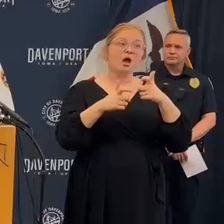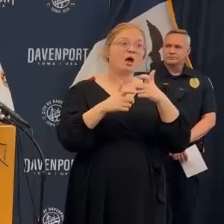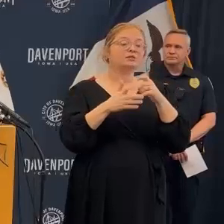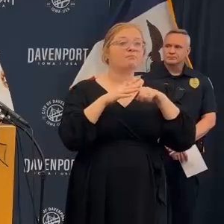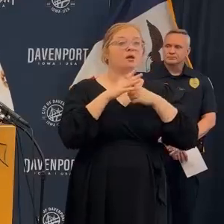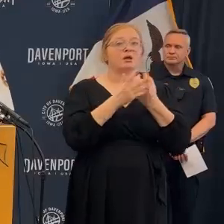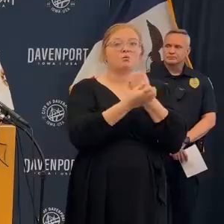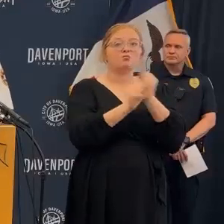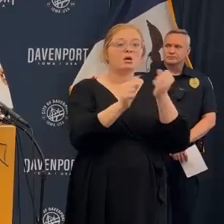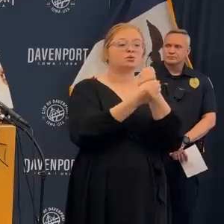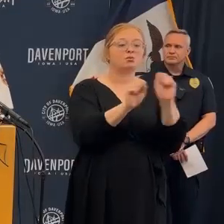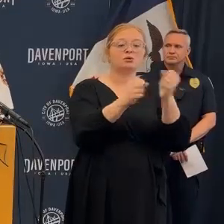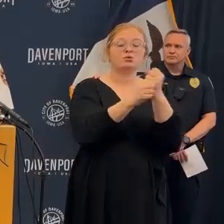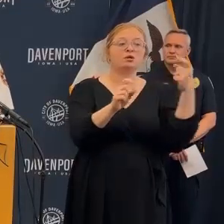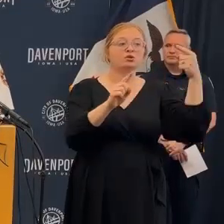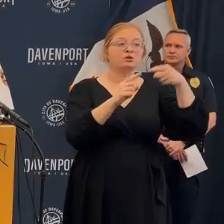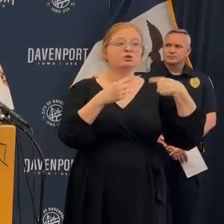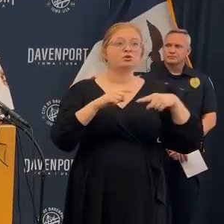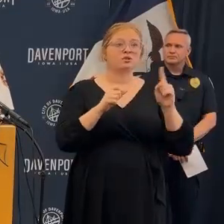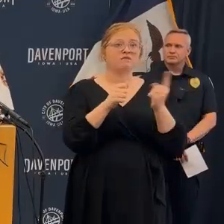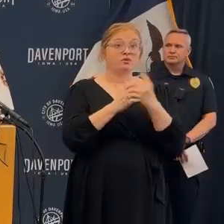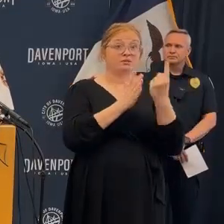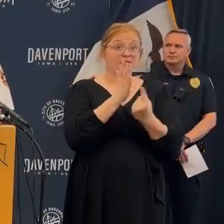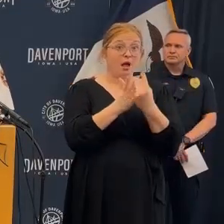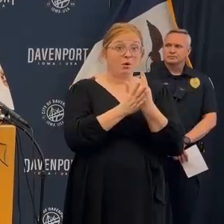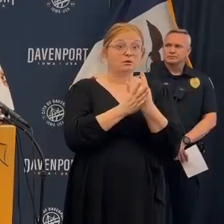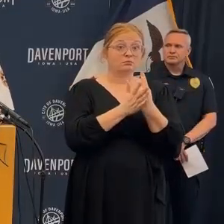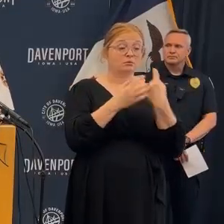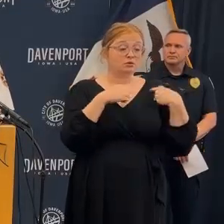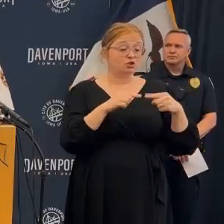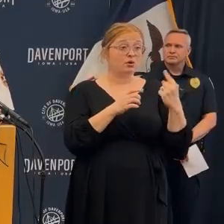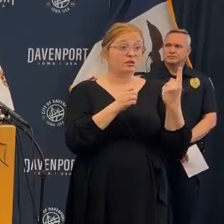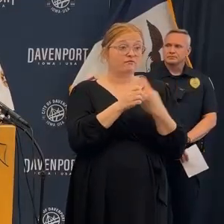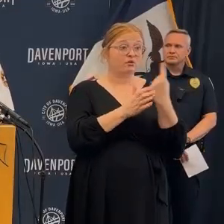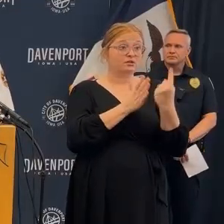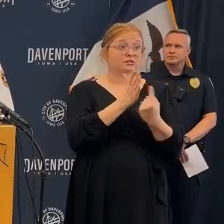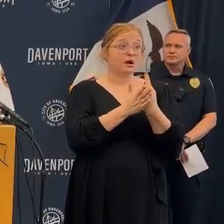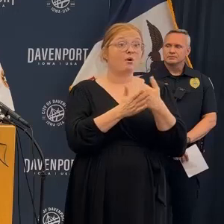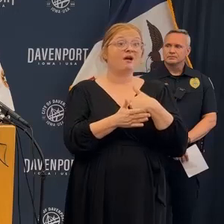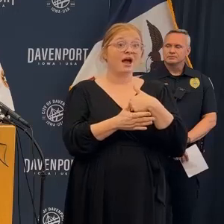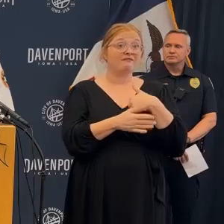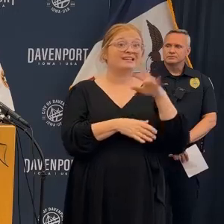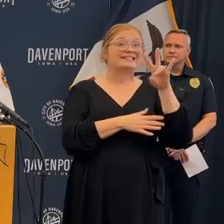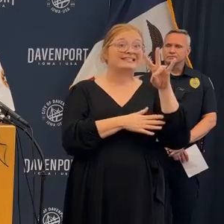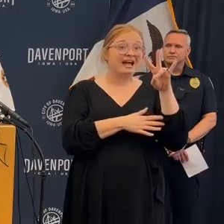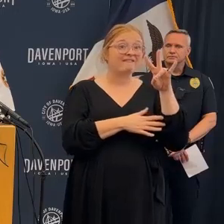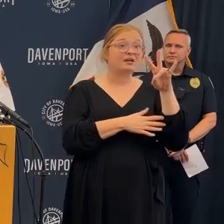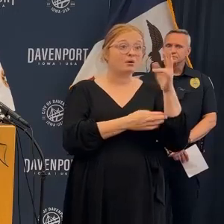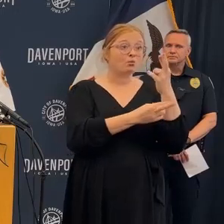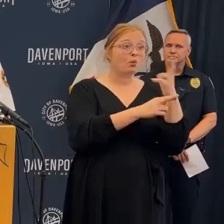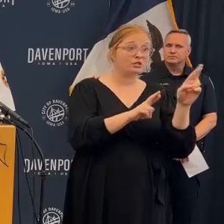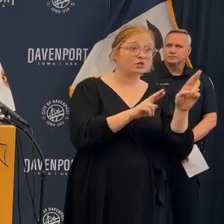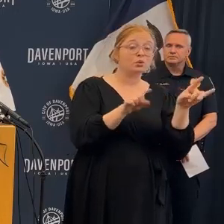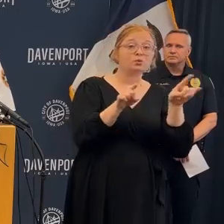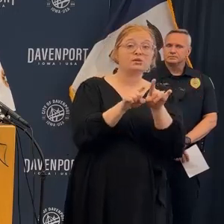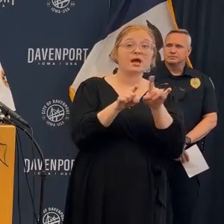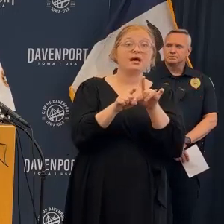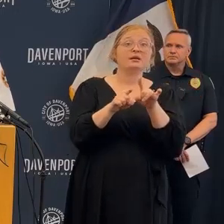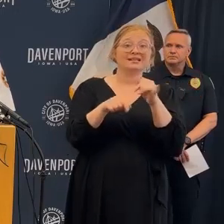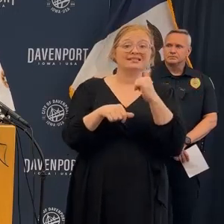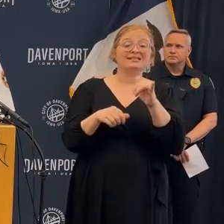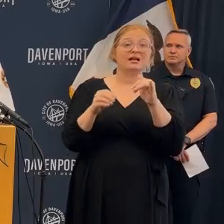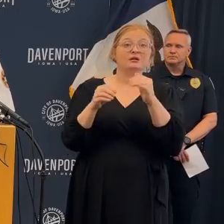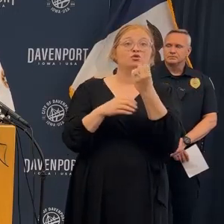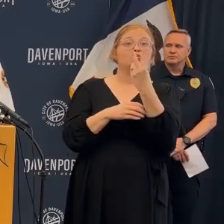our crews began rescue operations within the first hour. Within that first hour, we had seven reported rescues that we had and